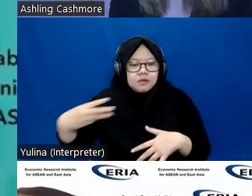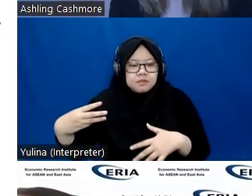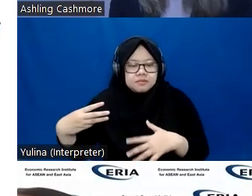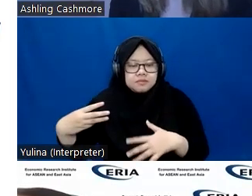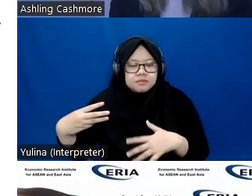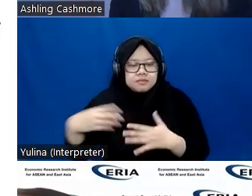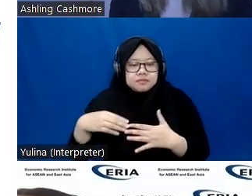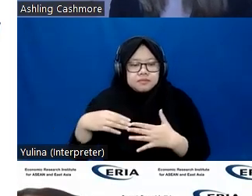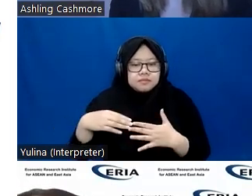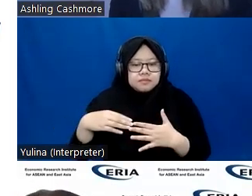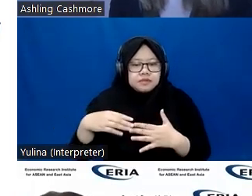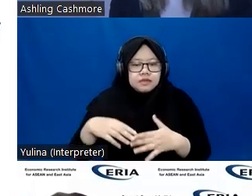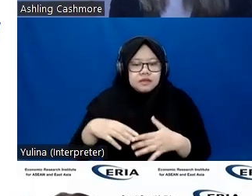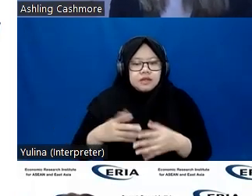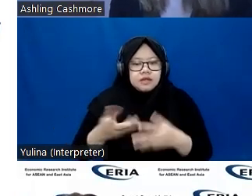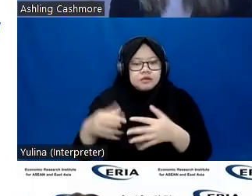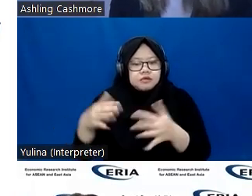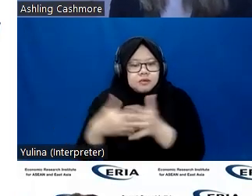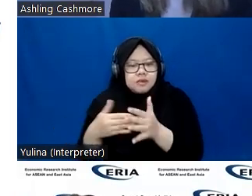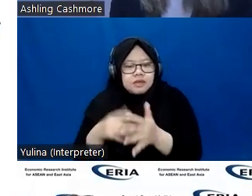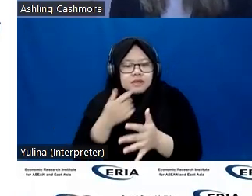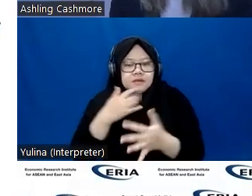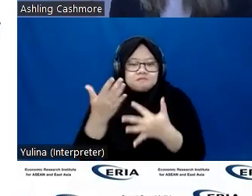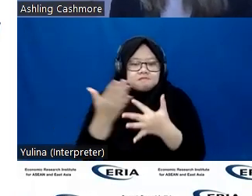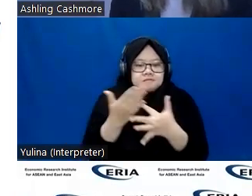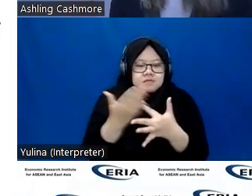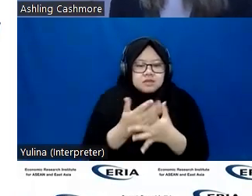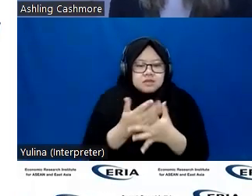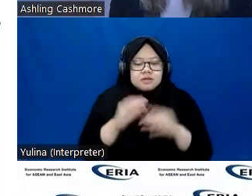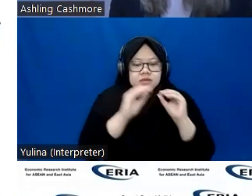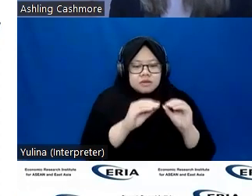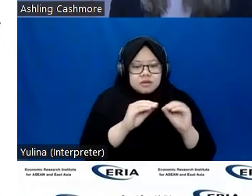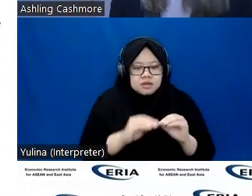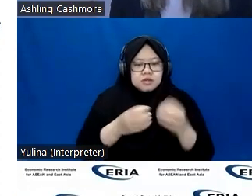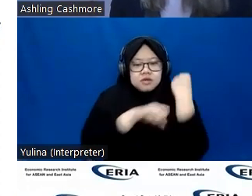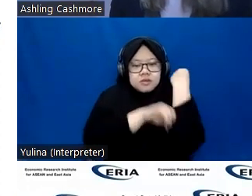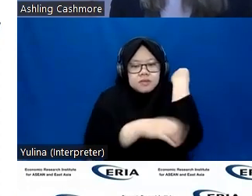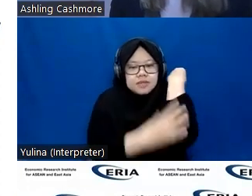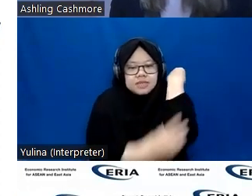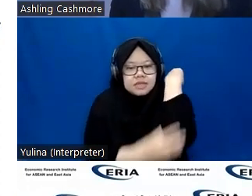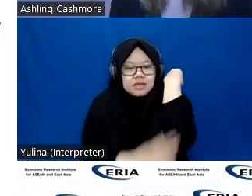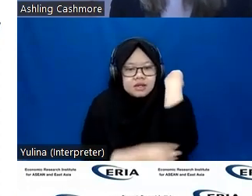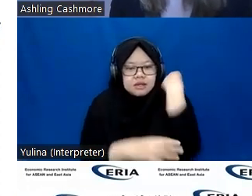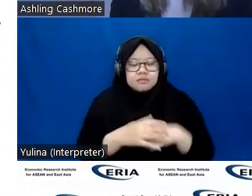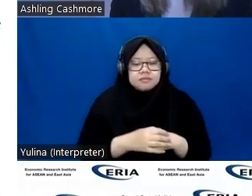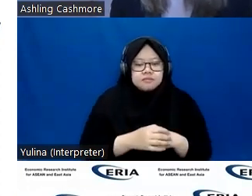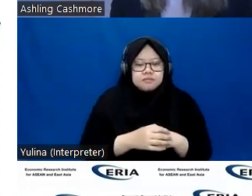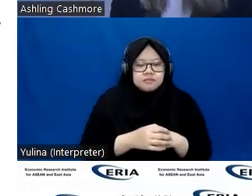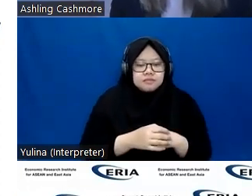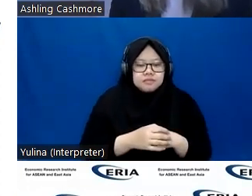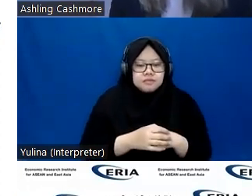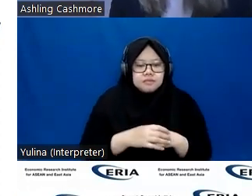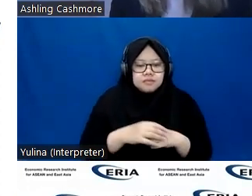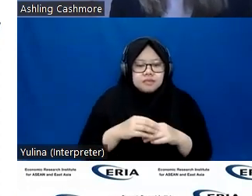inadequate access to education, lower employment and higher poverty rates, not to mention the intersectionality with other barriers linked